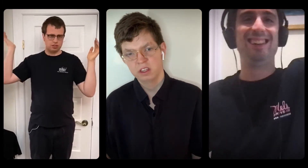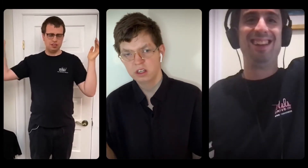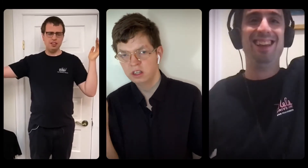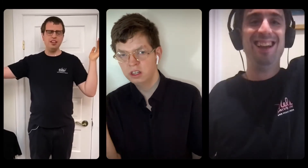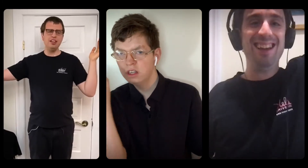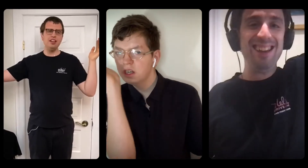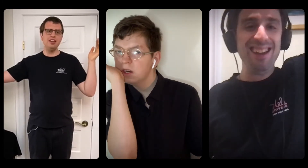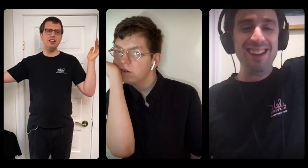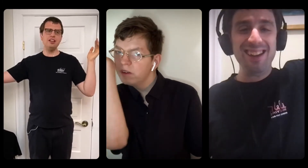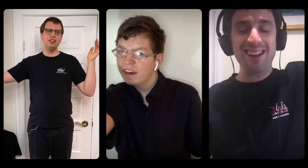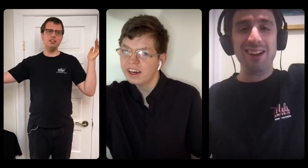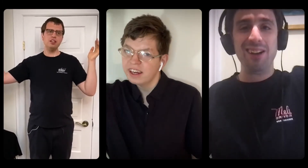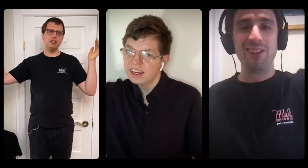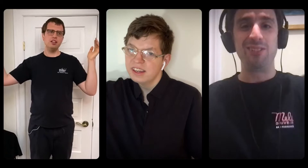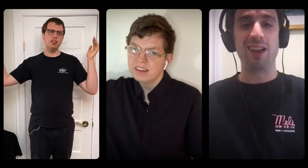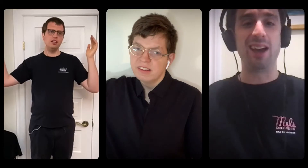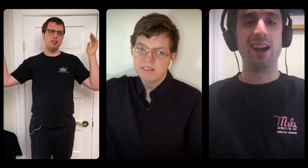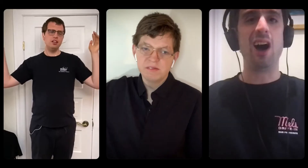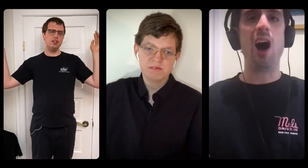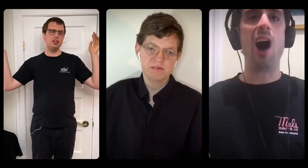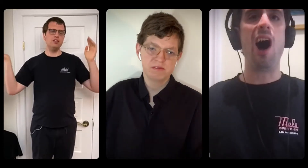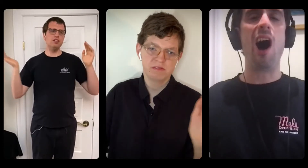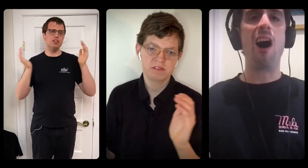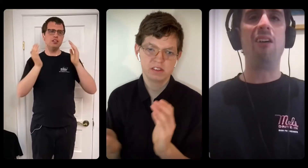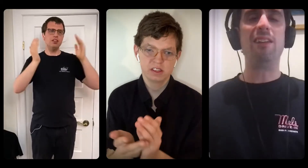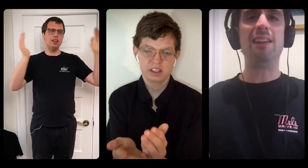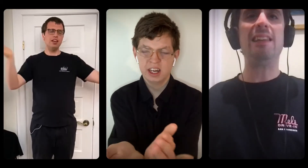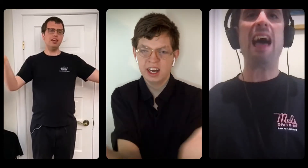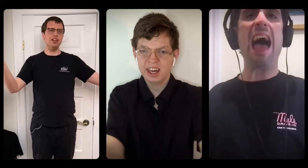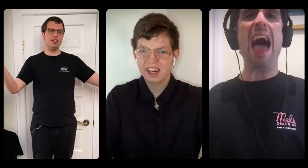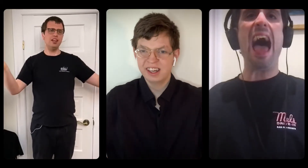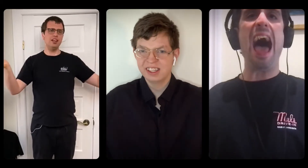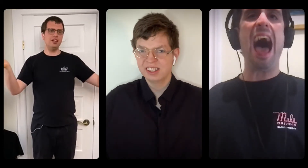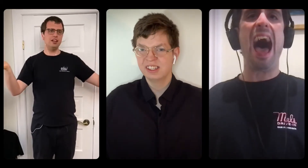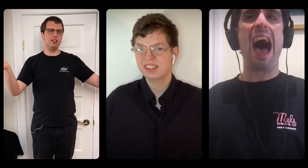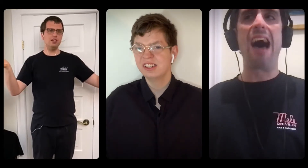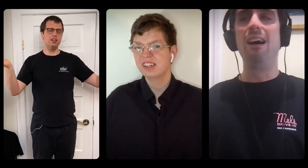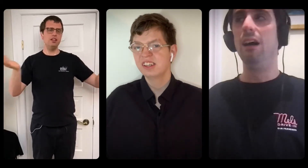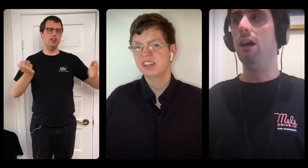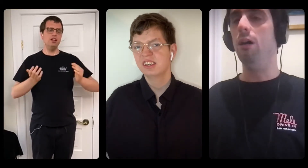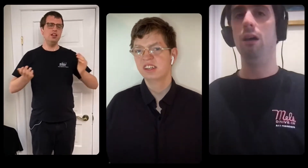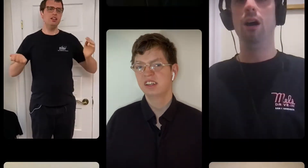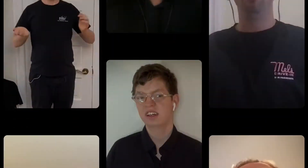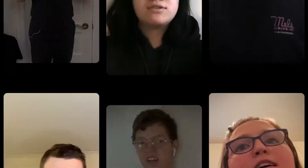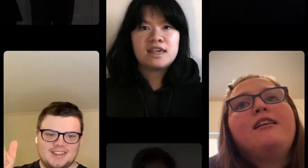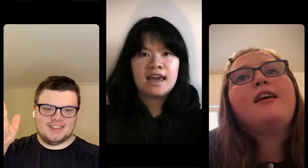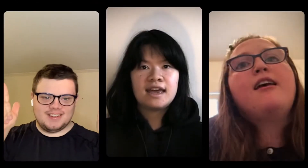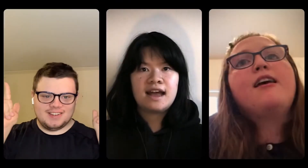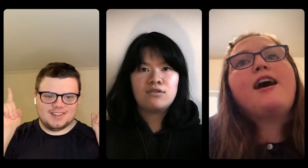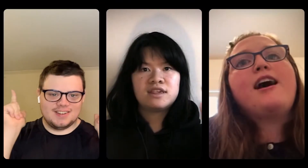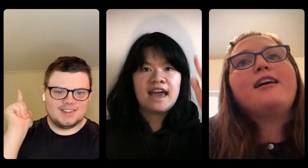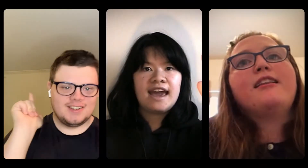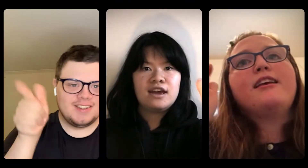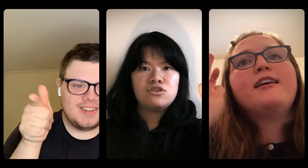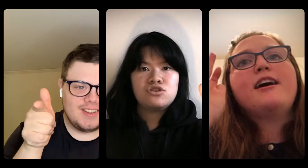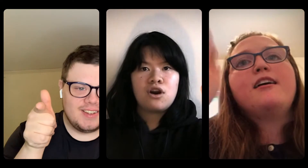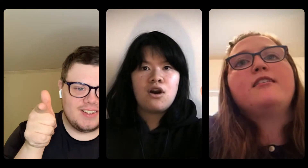it in evening all over this land. I'd sing out of danger,